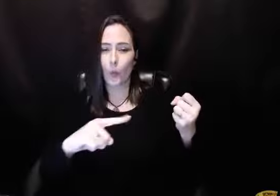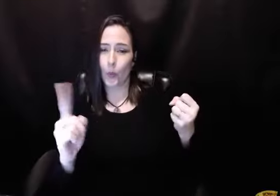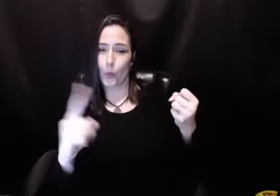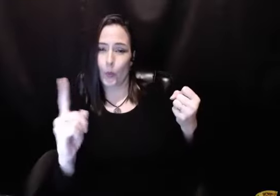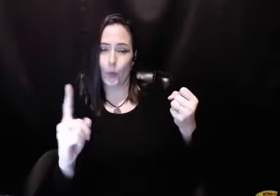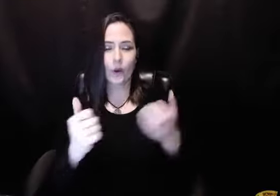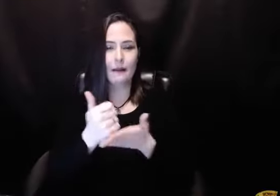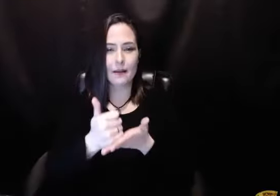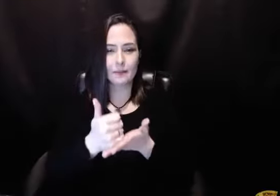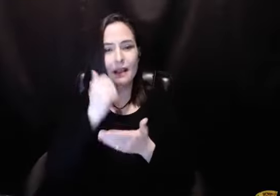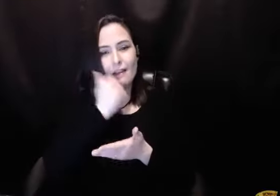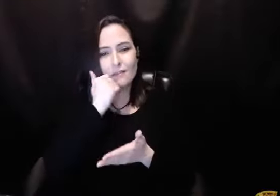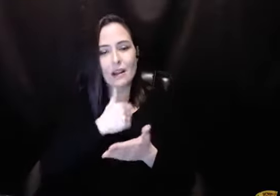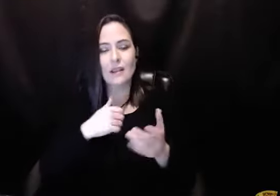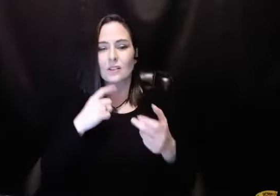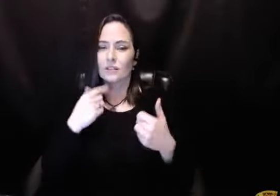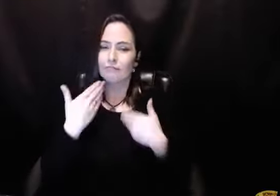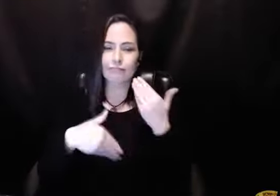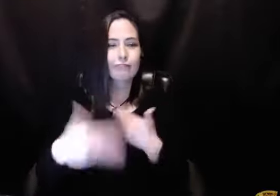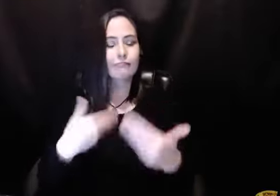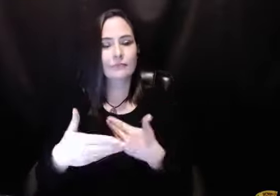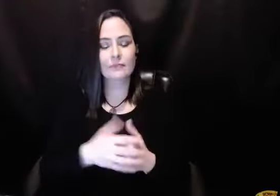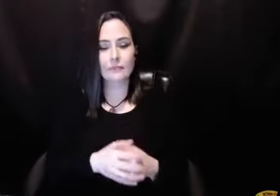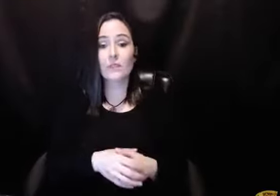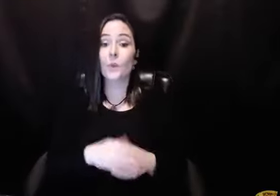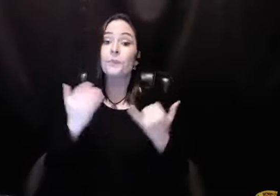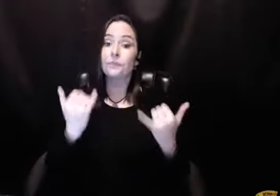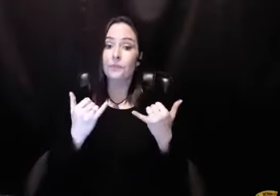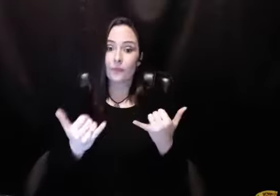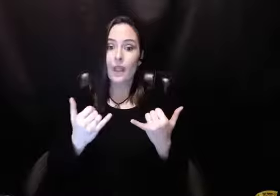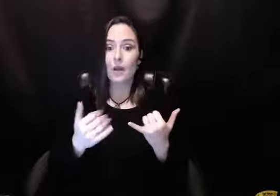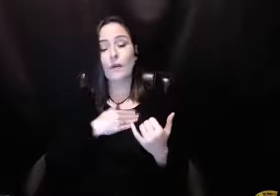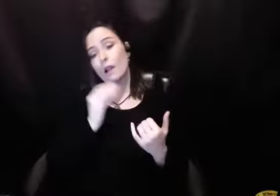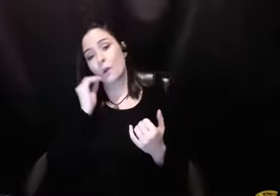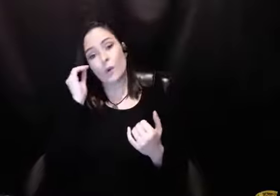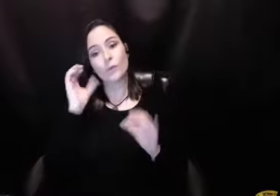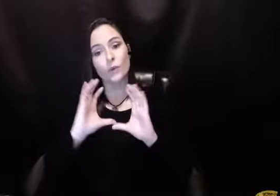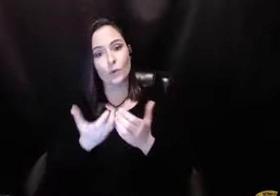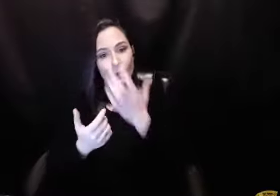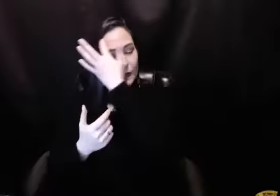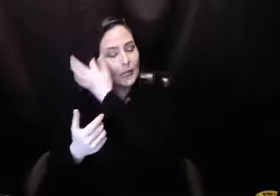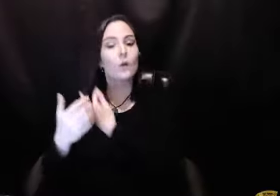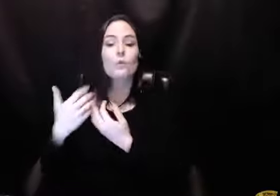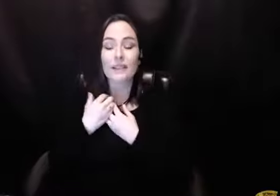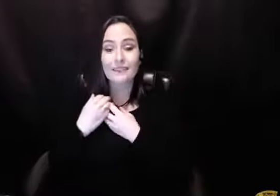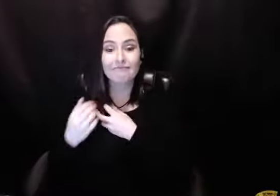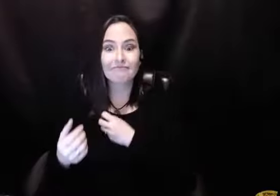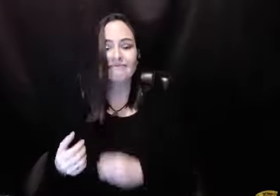ifs. And so, we kind of do that. And so, that just gives me something to do. Because you know, at the end of Al-Anon, well, we don't do it on Zoom.